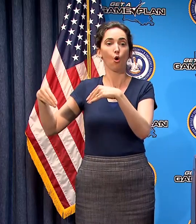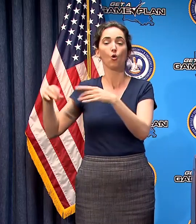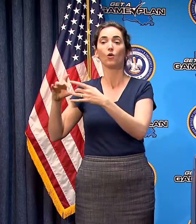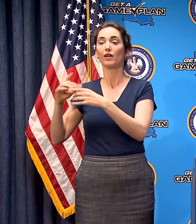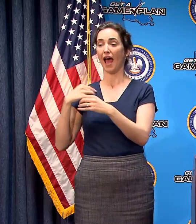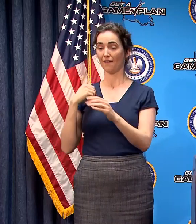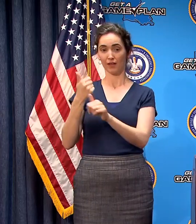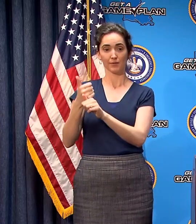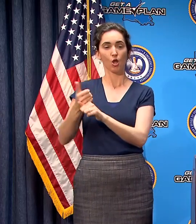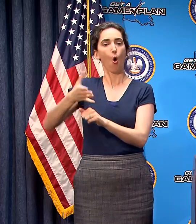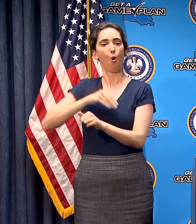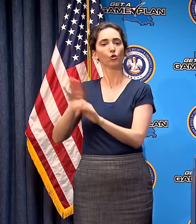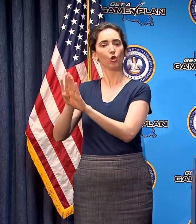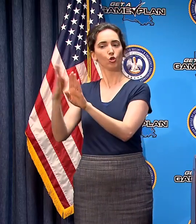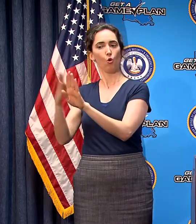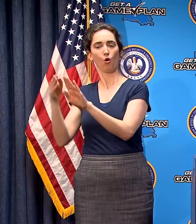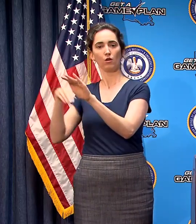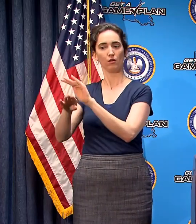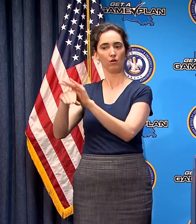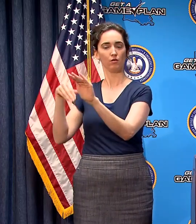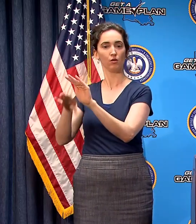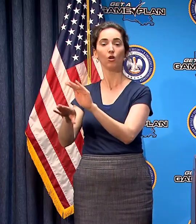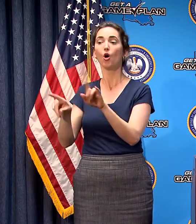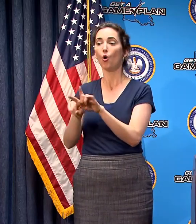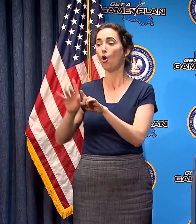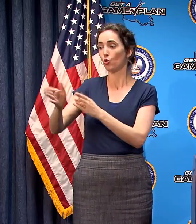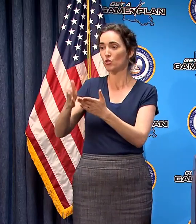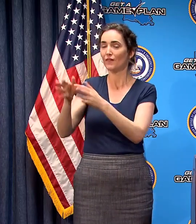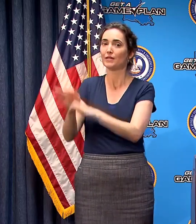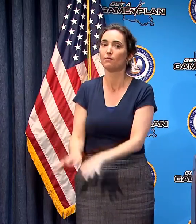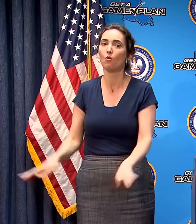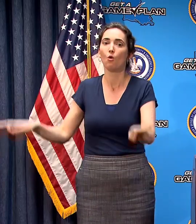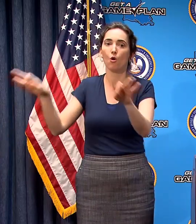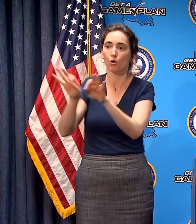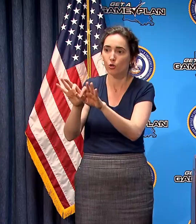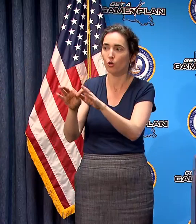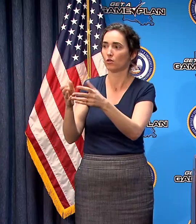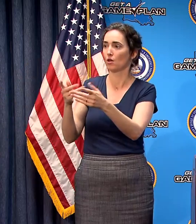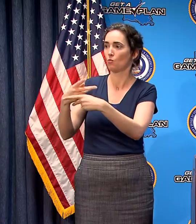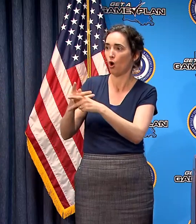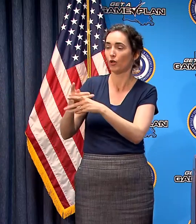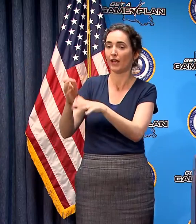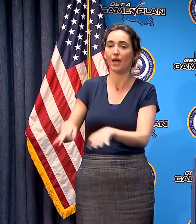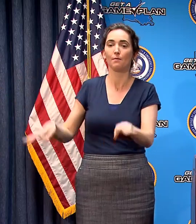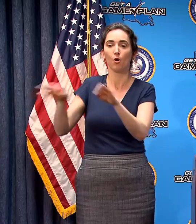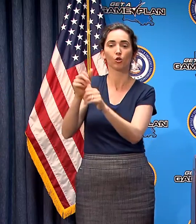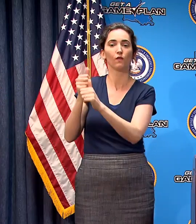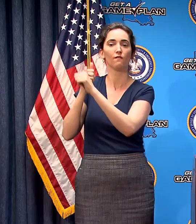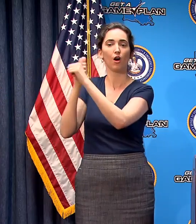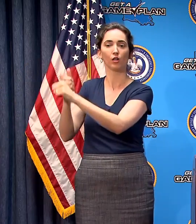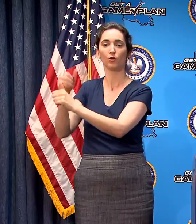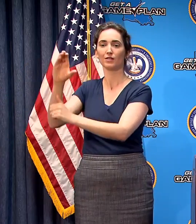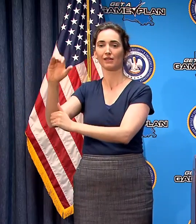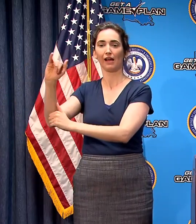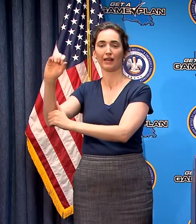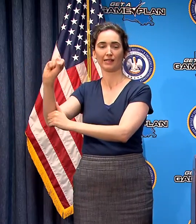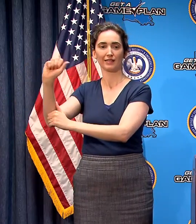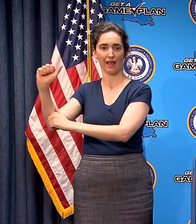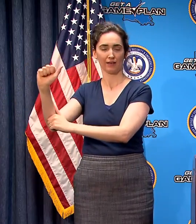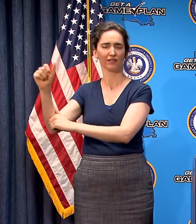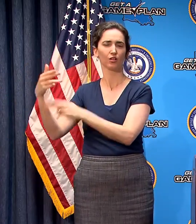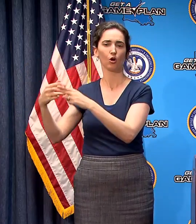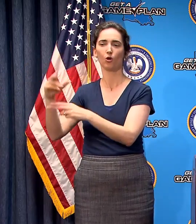entrance and exit and that provide essential services and products as provided by the cisa the cisa guidelines